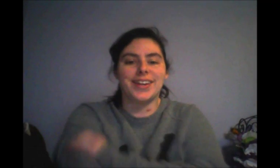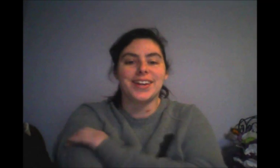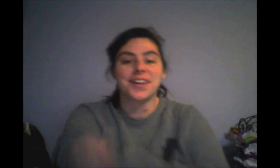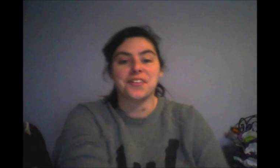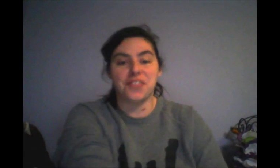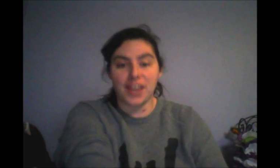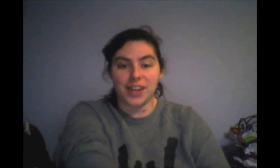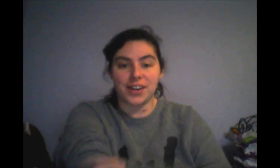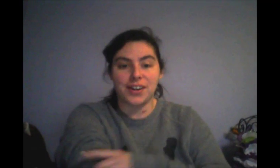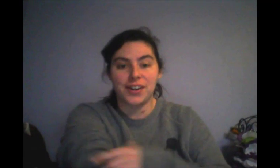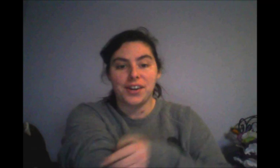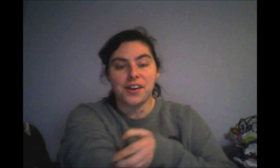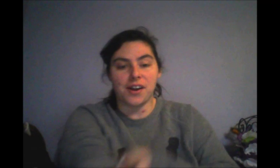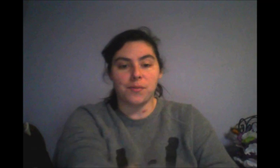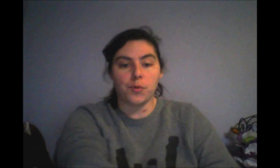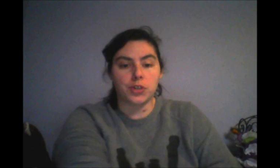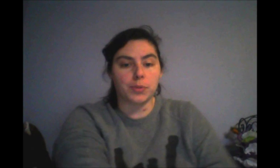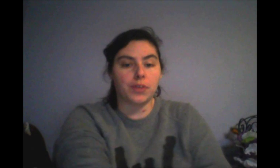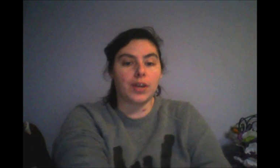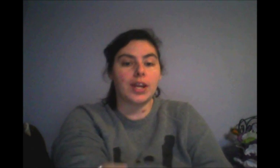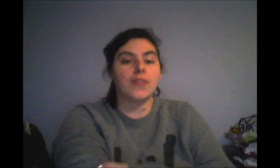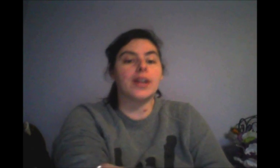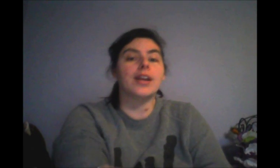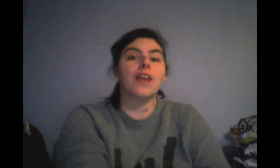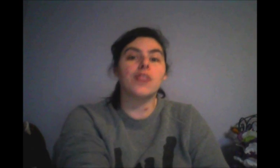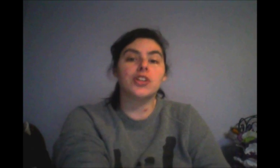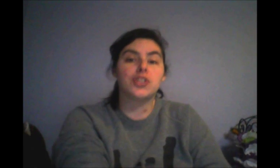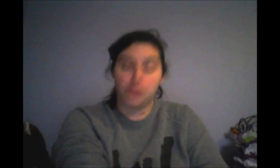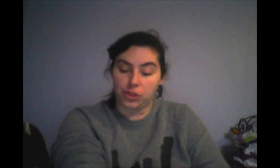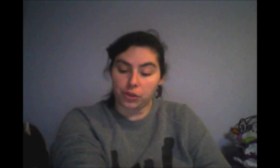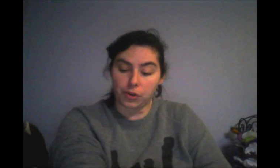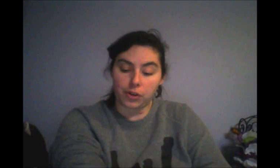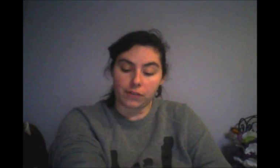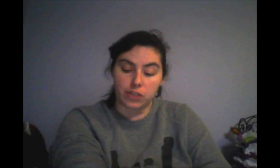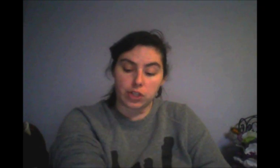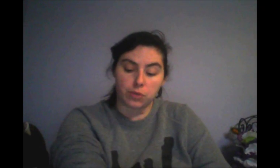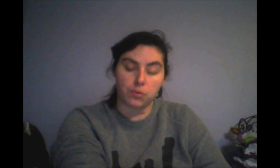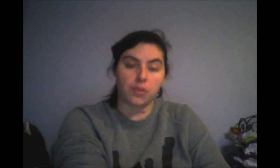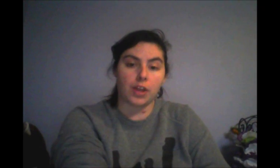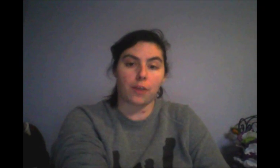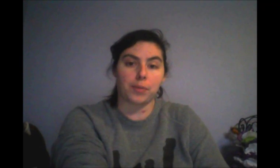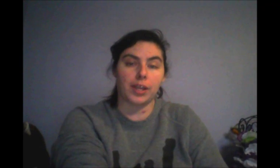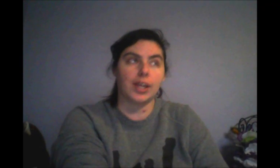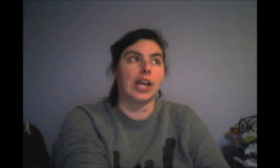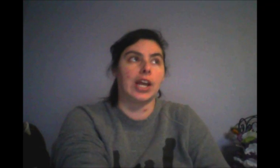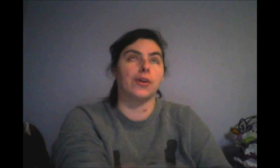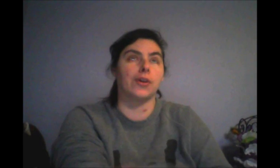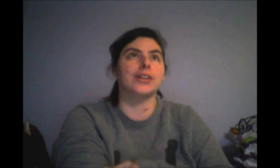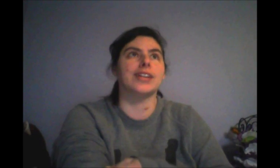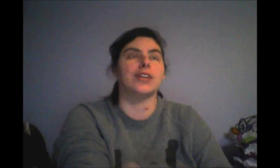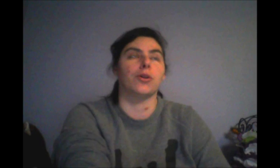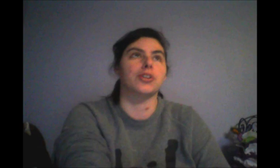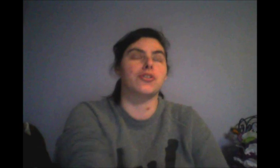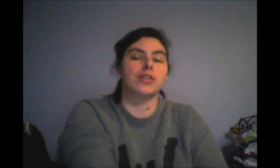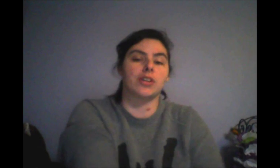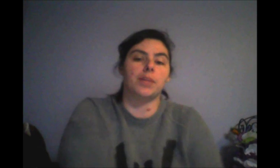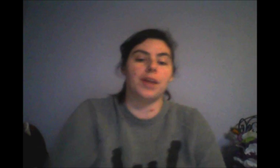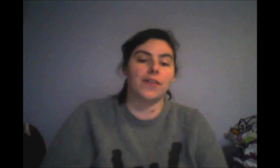there, um, which would be great. And then the 3rd of June, they are playing, and I heard that Tallest Trees are gonna be on that